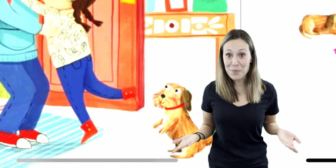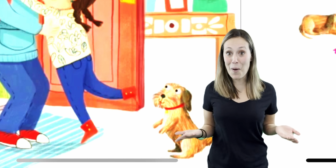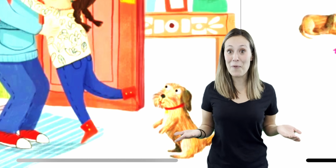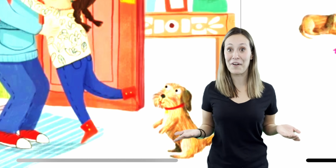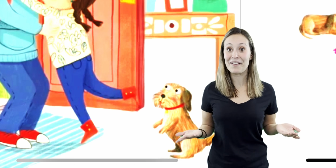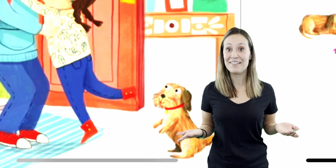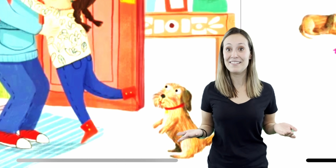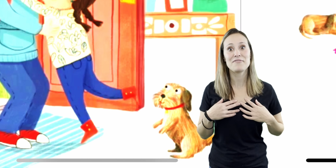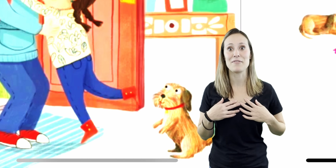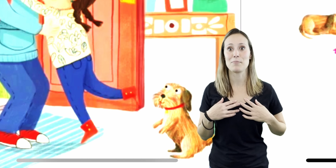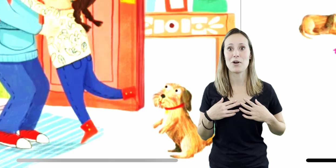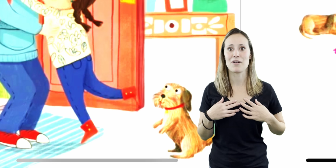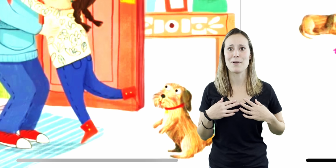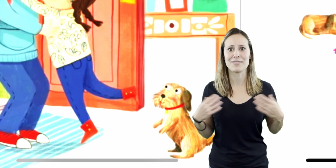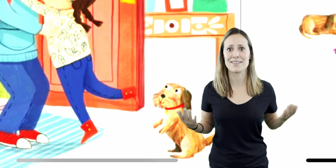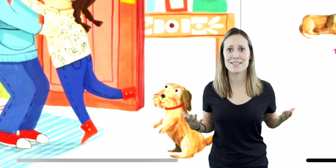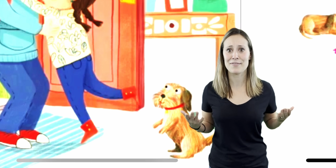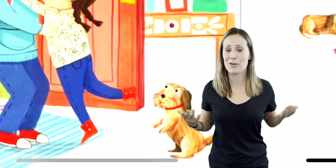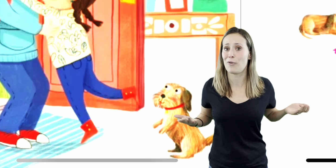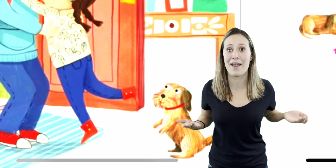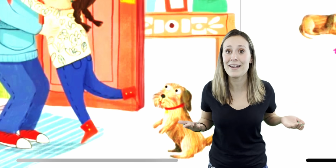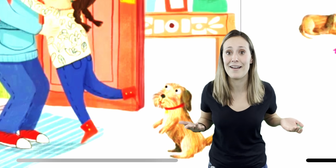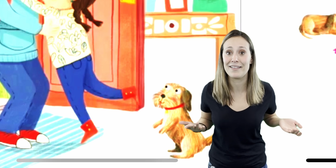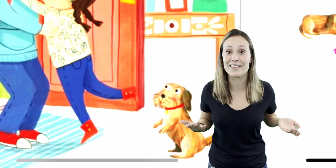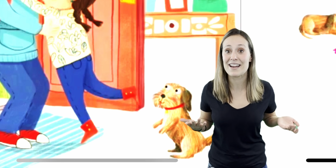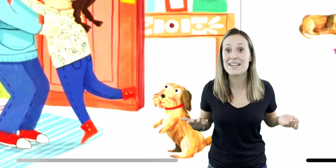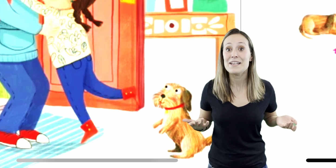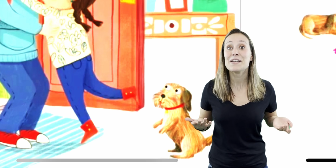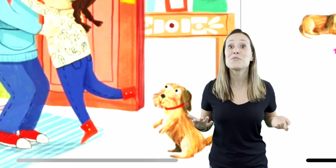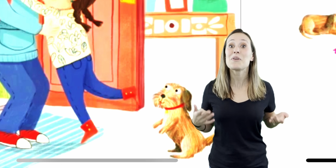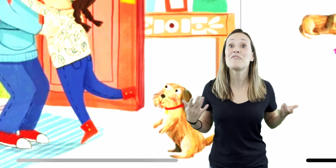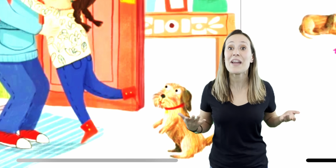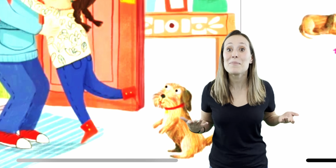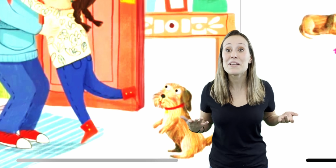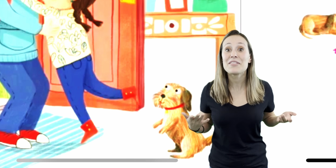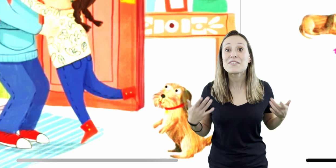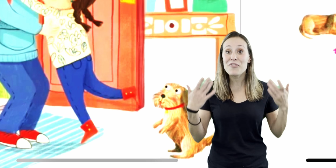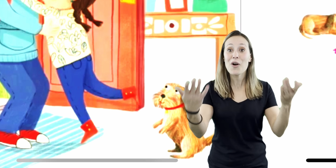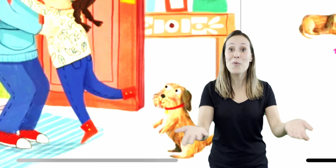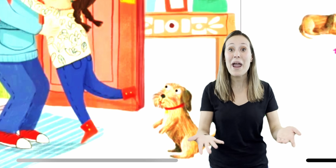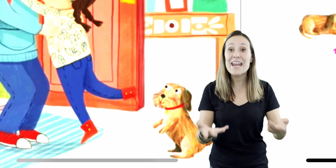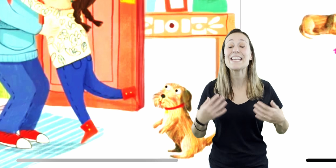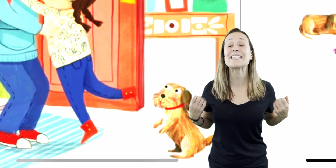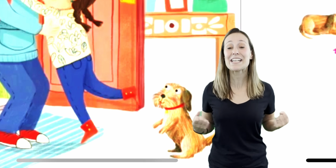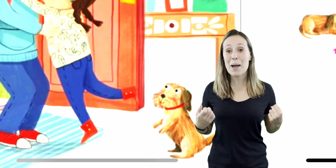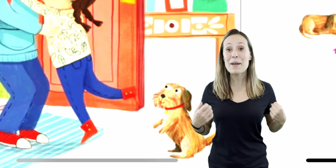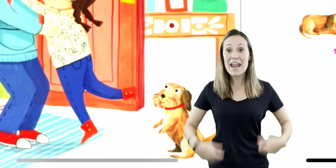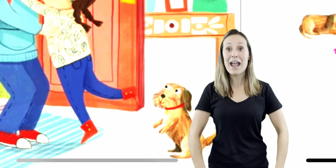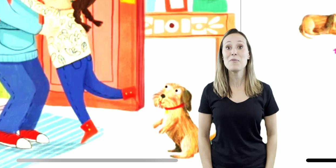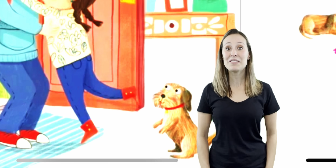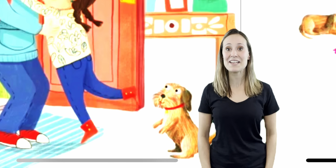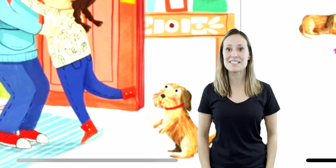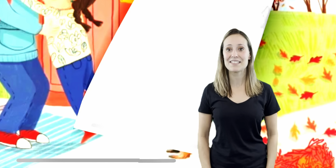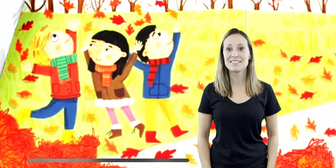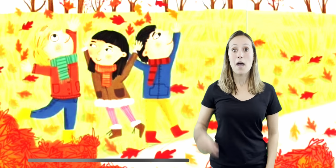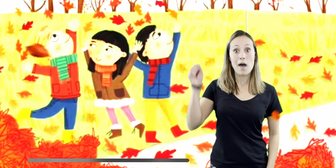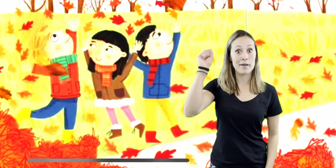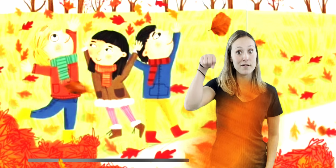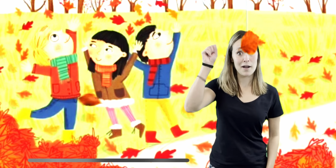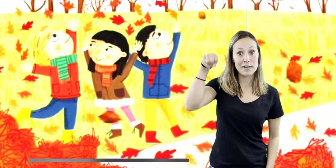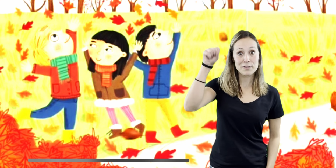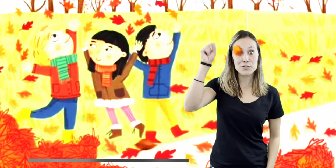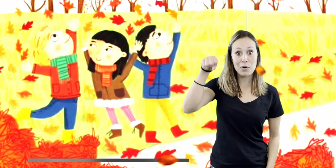or more. My favorite part about Thanksgiving or any holiday is when family that's far away gets to come and hang out with us.